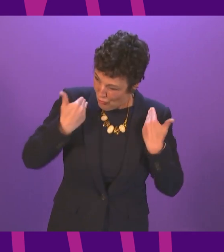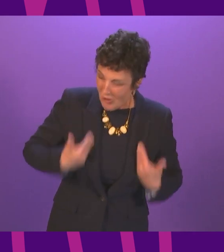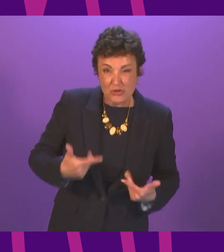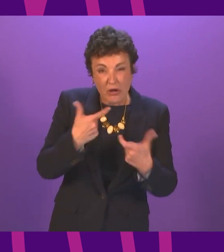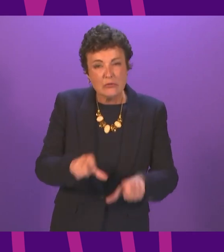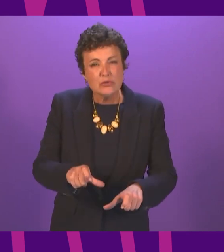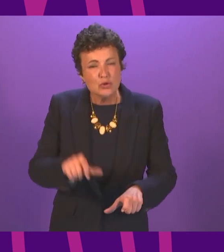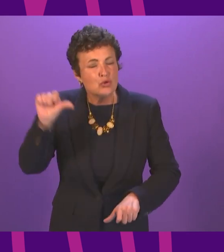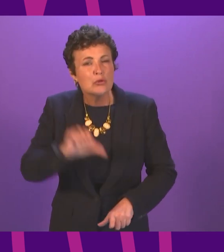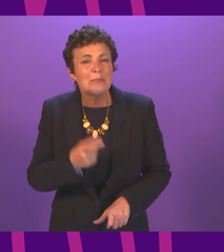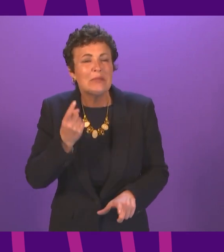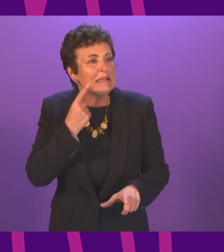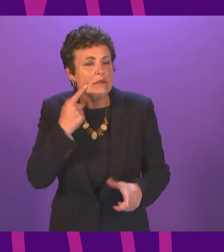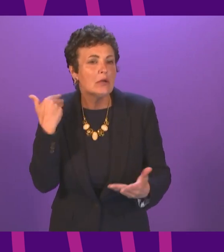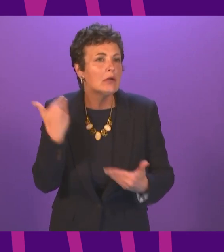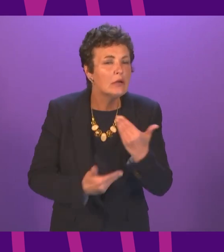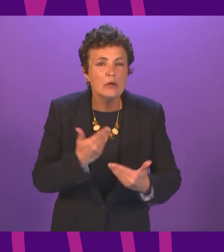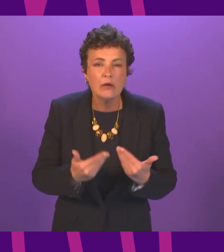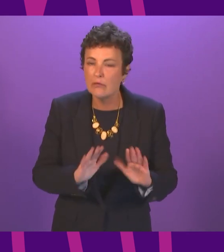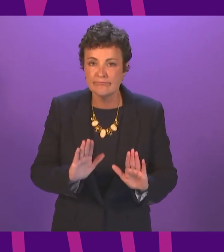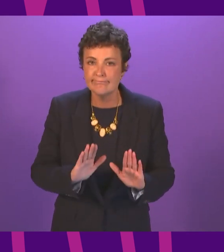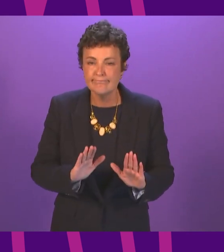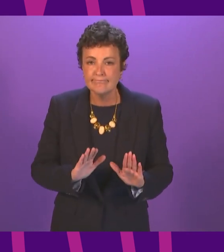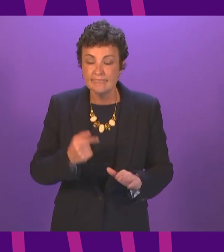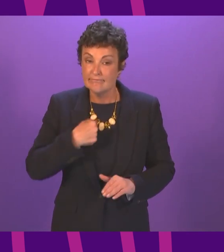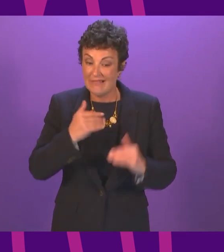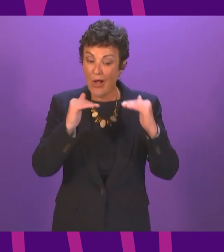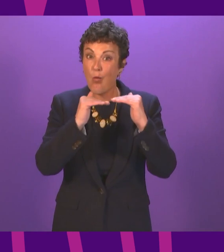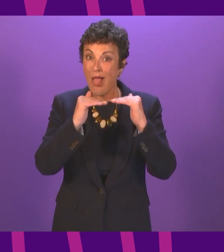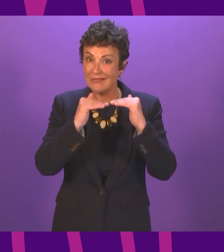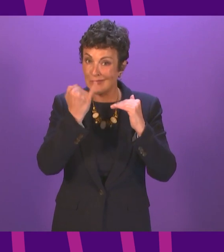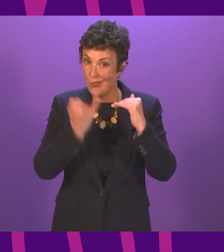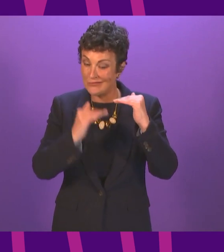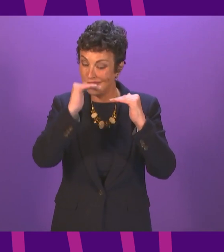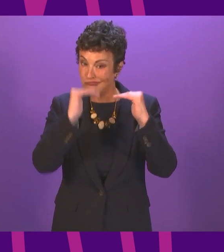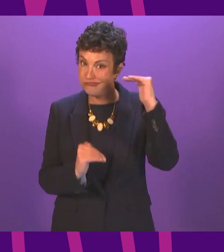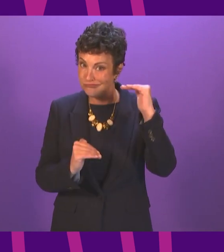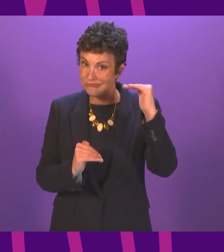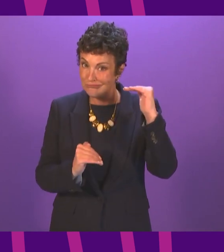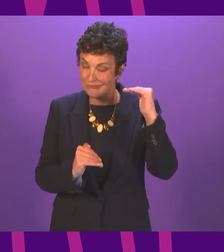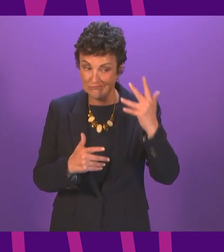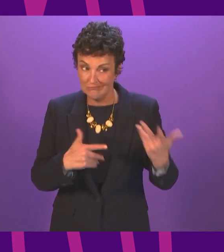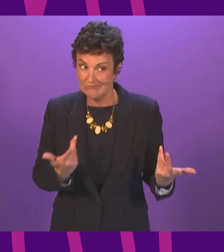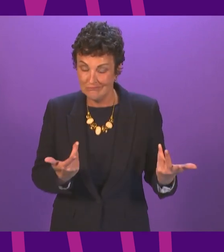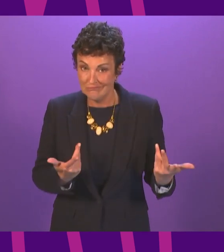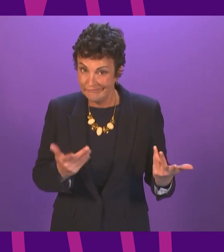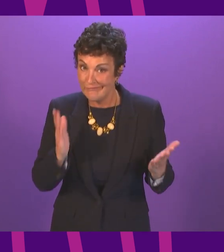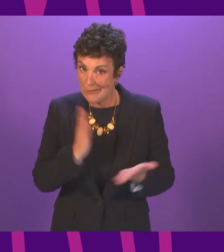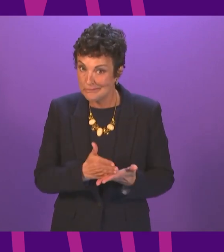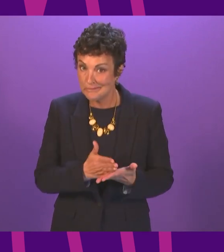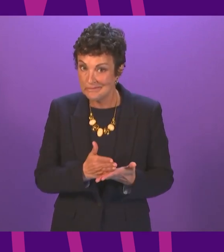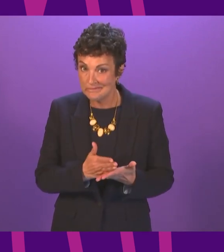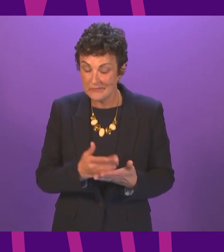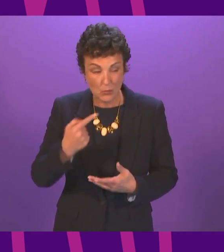as inequality has grown our social fabric has weakened we can now see this anew